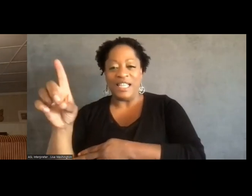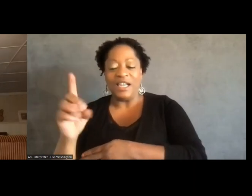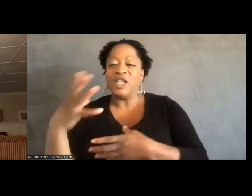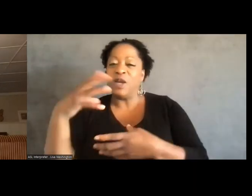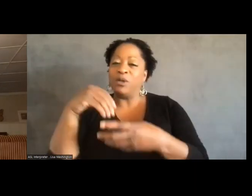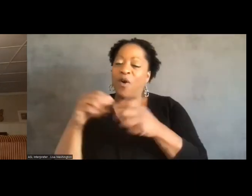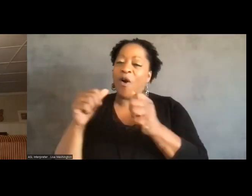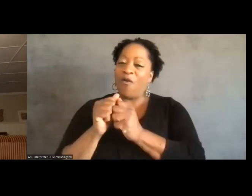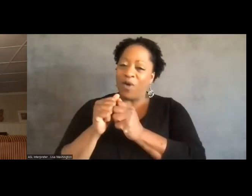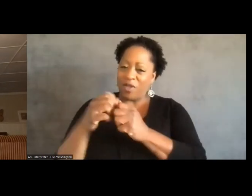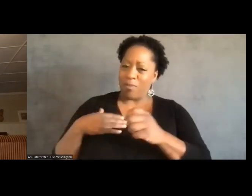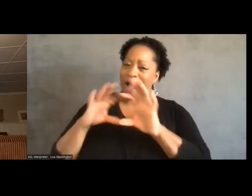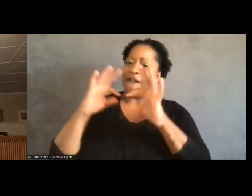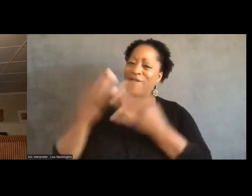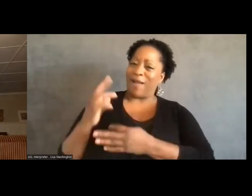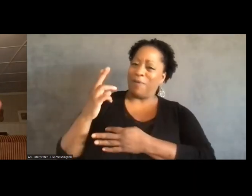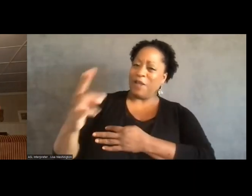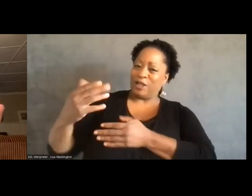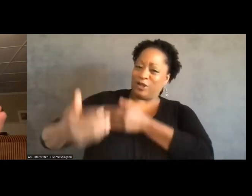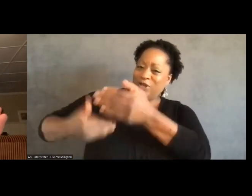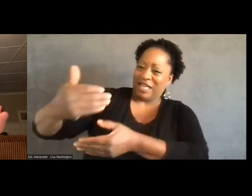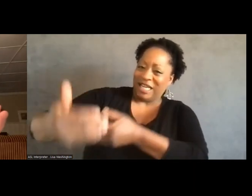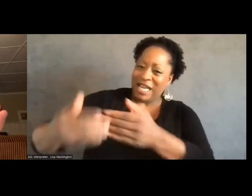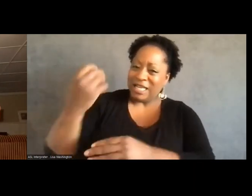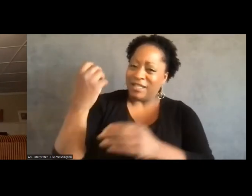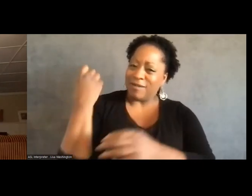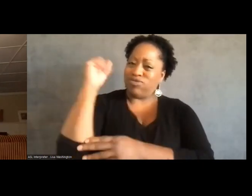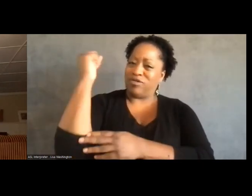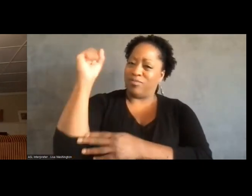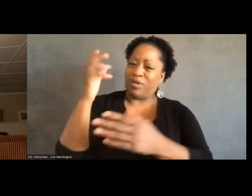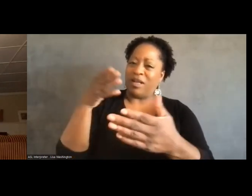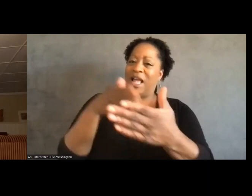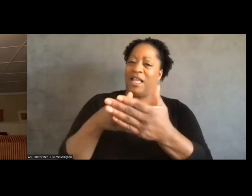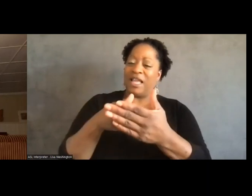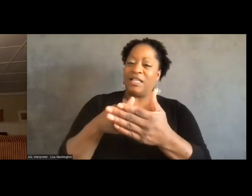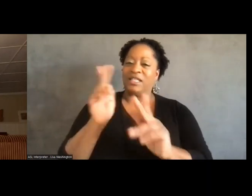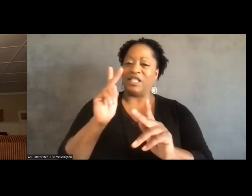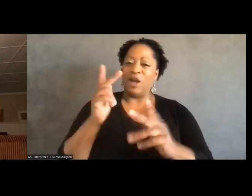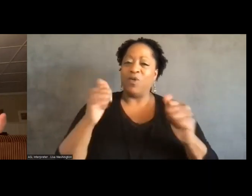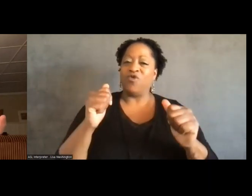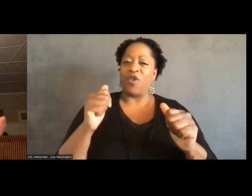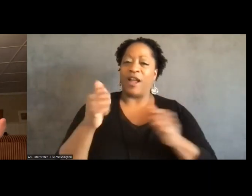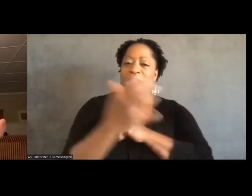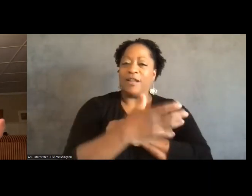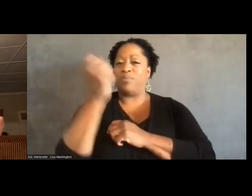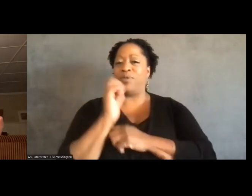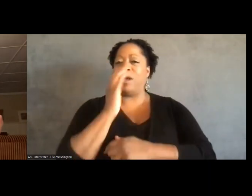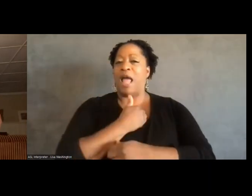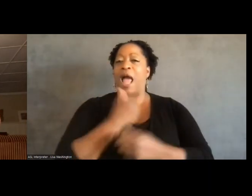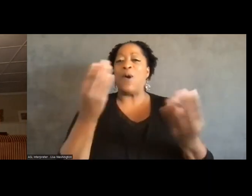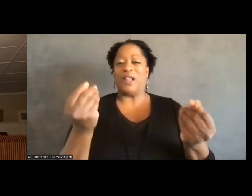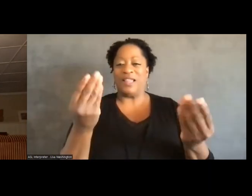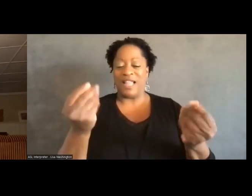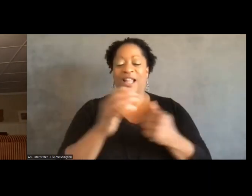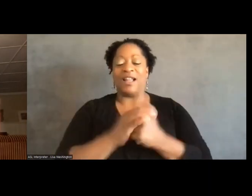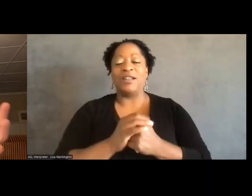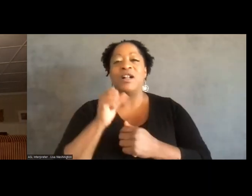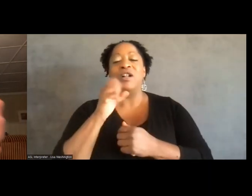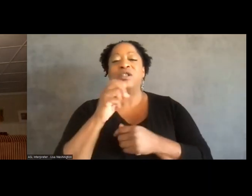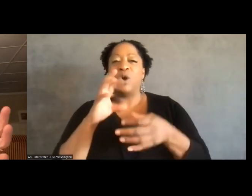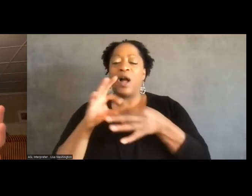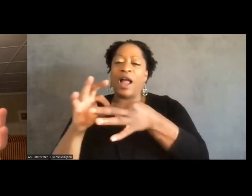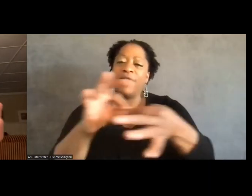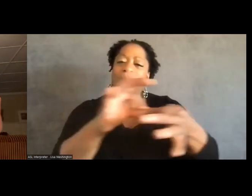legacy. So like I said, all together in this somewhat cohesive, but